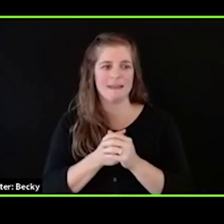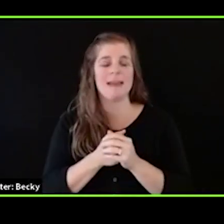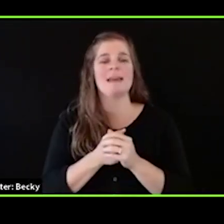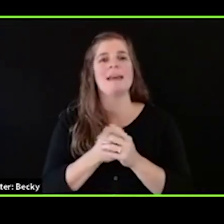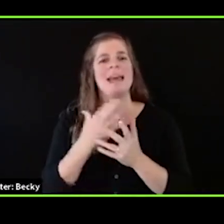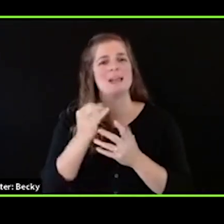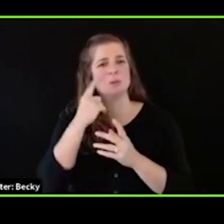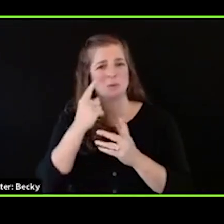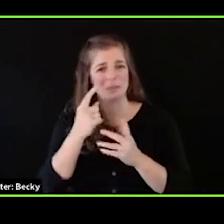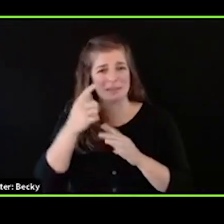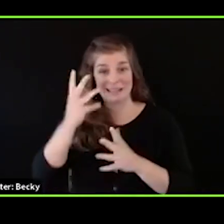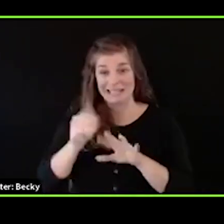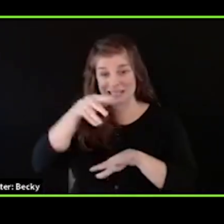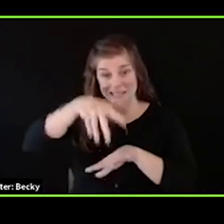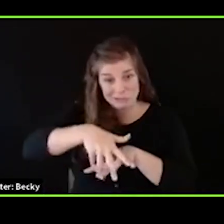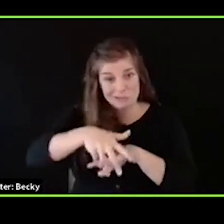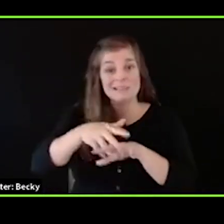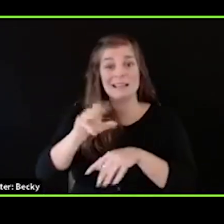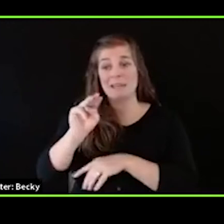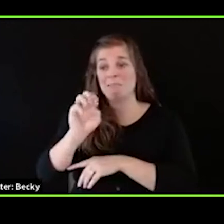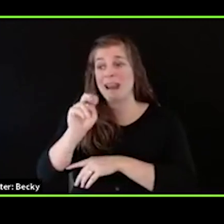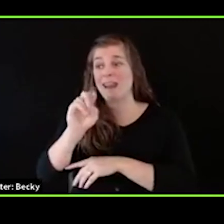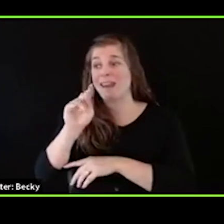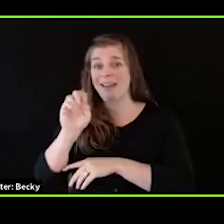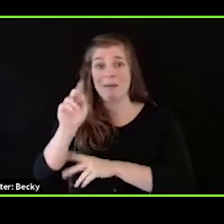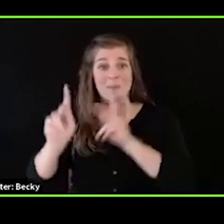who've taught me everything I know about restorative justice.